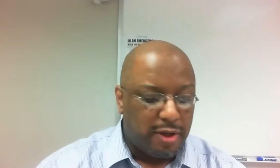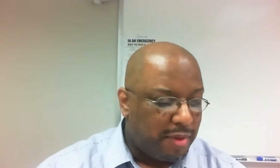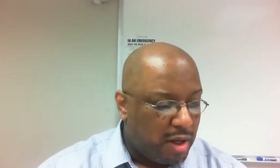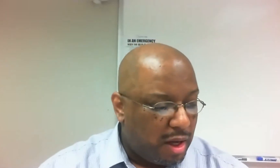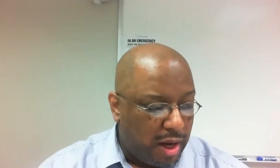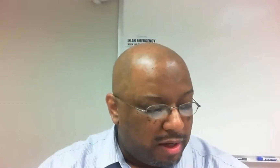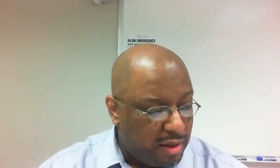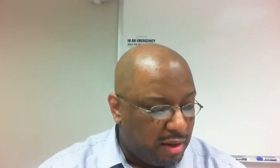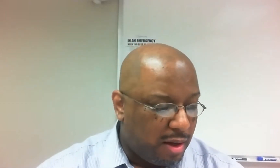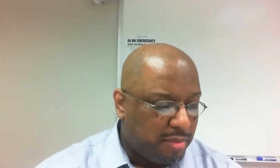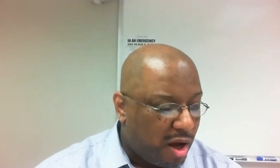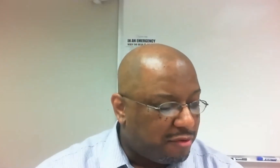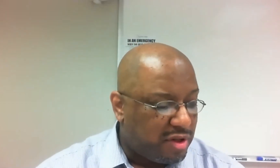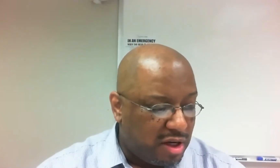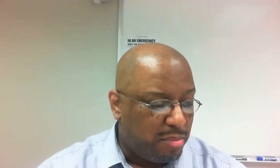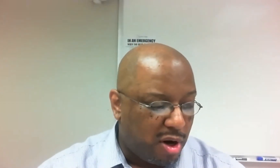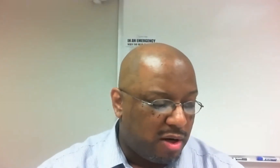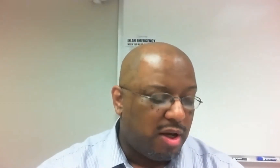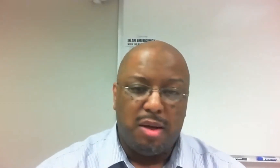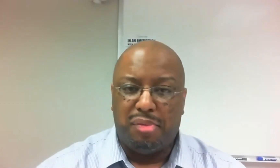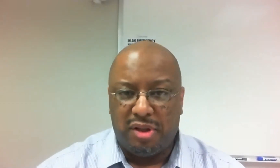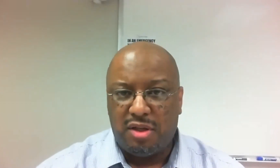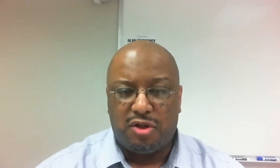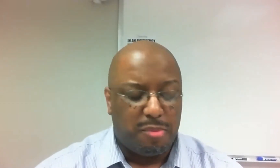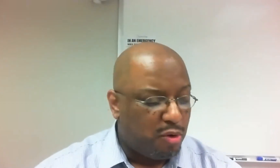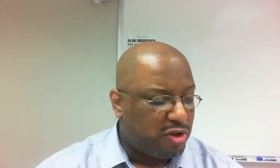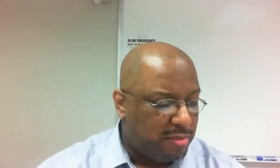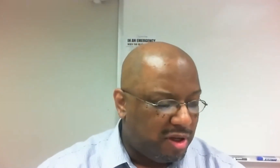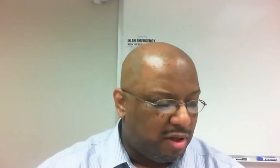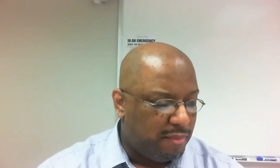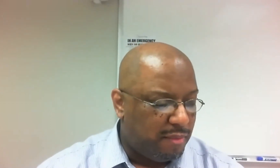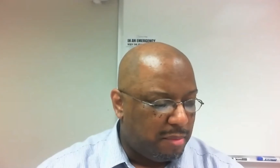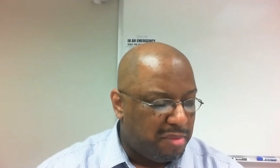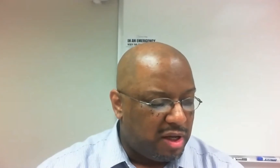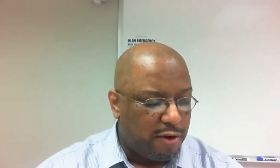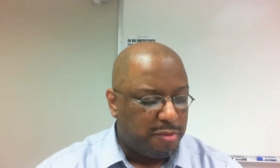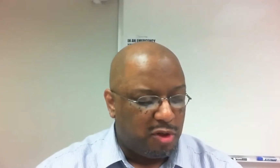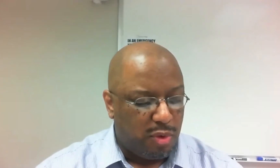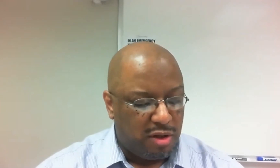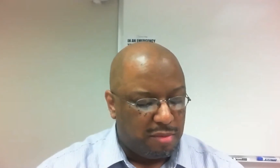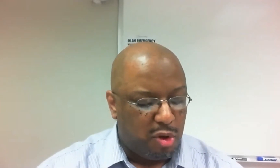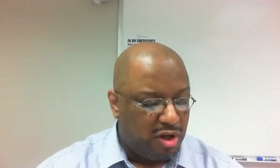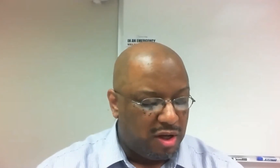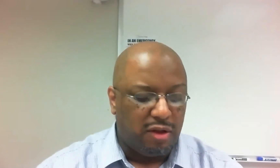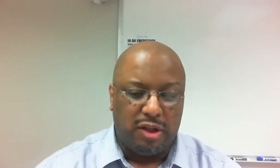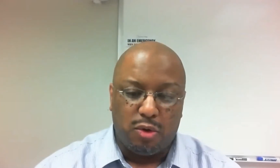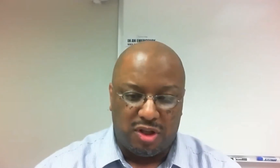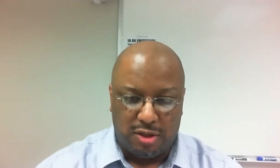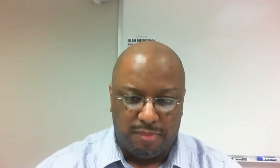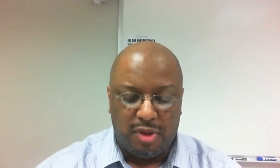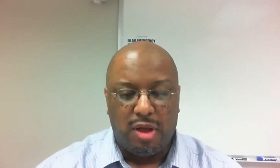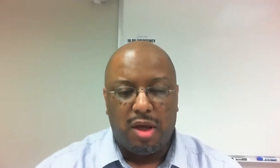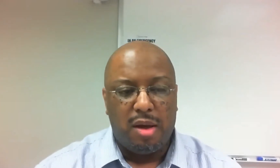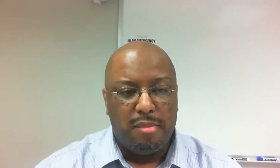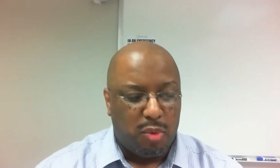Floyd. And in the confrontation part, police are supposed to be the mediators between the community and the legal